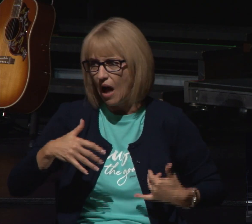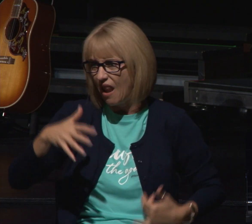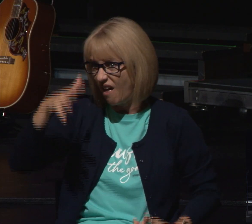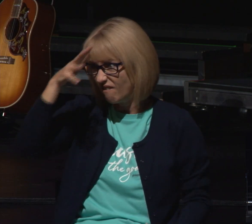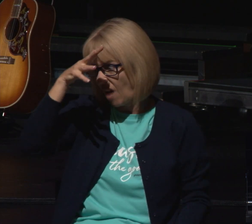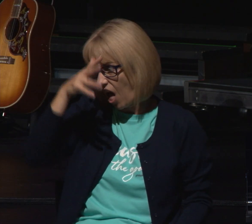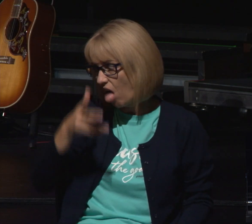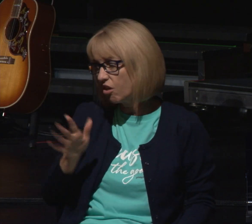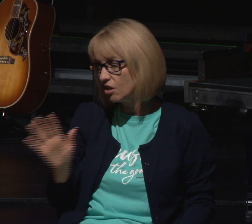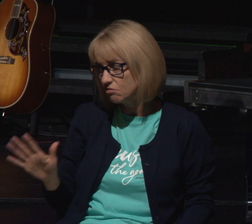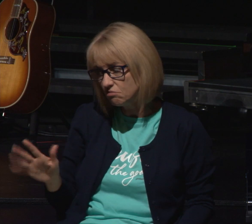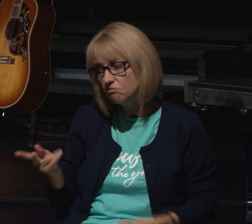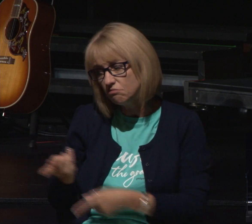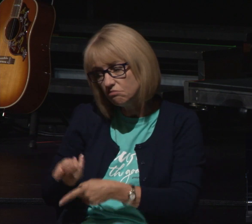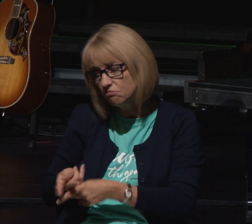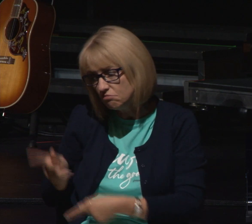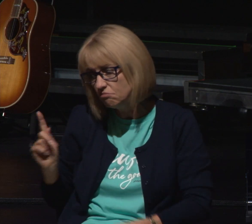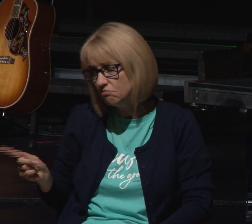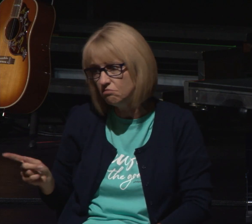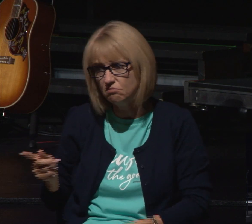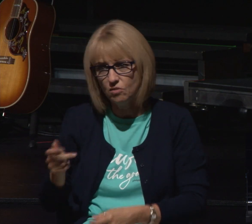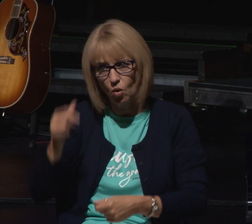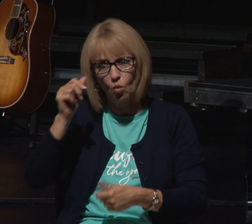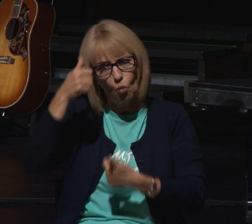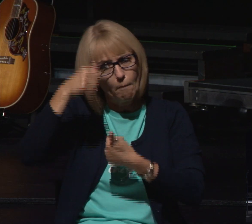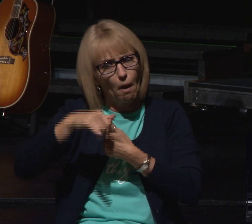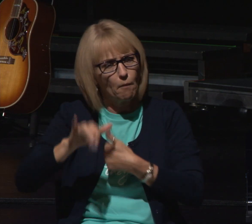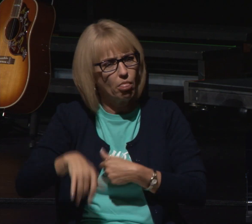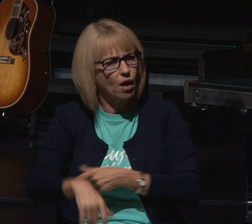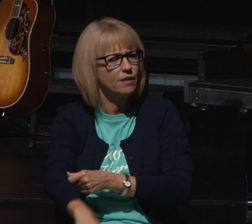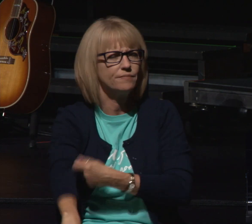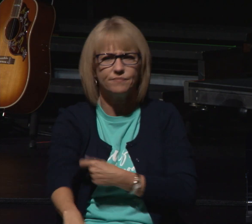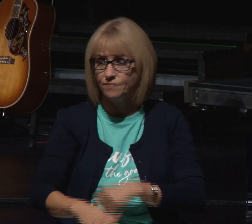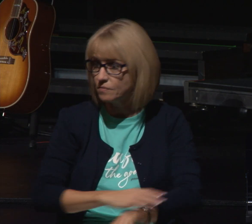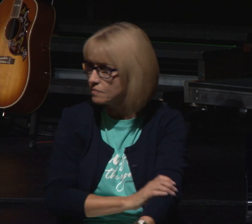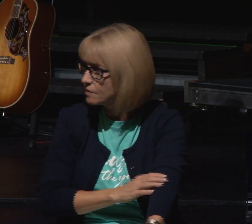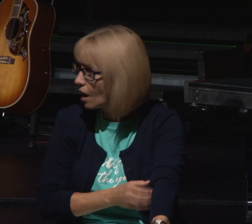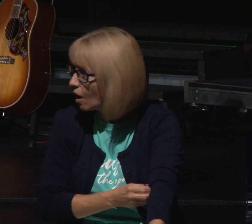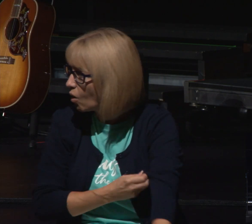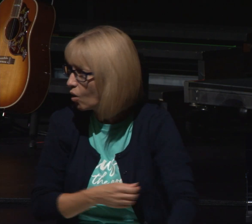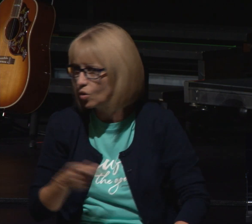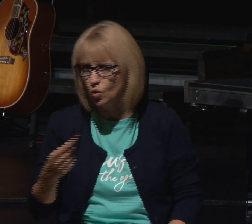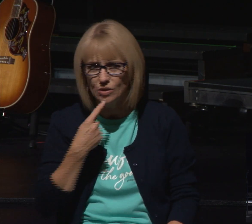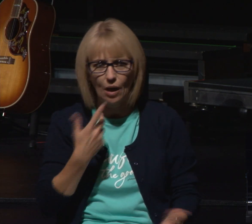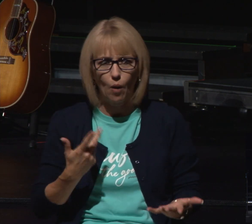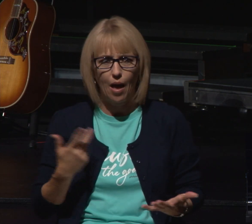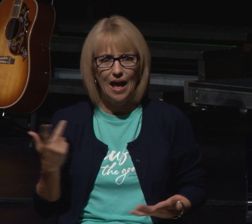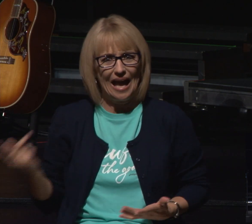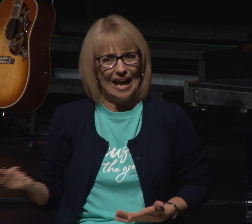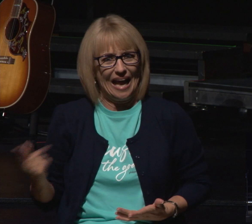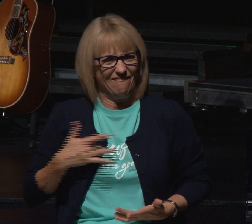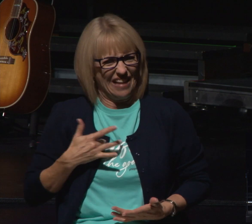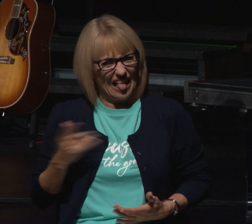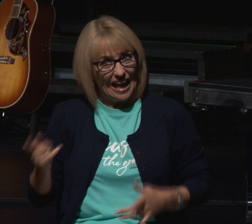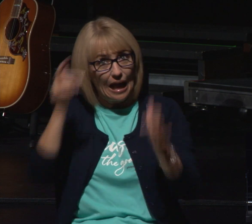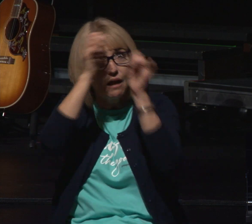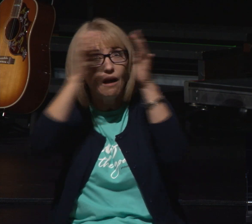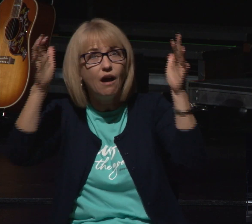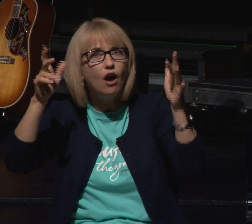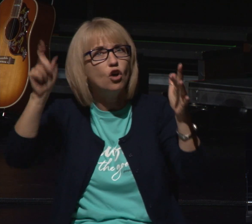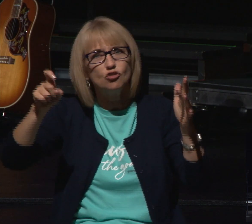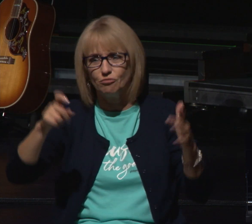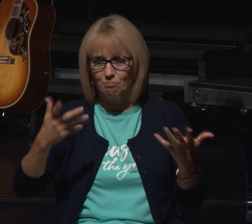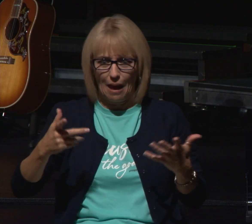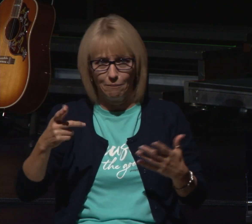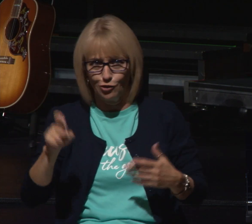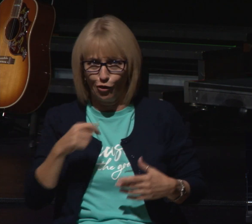mind and so as a young man he's he's getting these visions and if he did anything wrong maybe he talked about a little too much but he's just still just saying